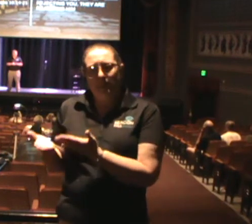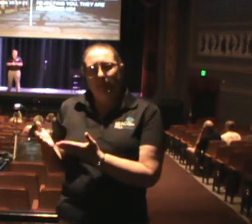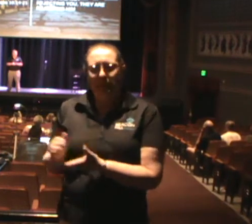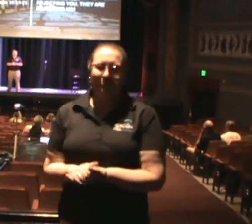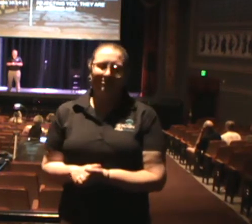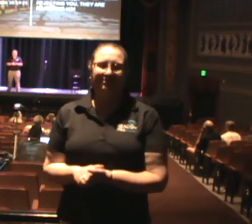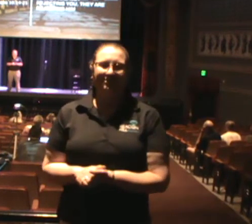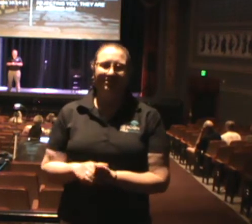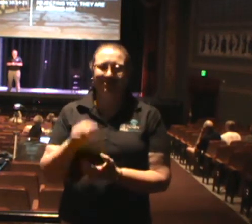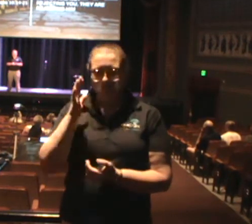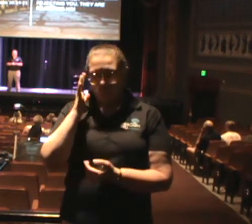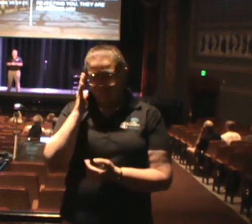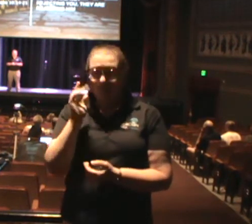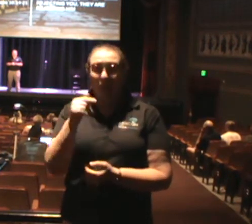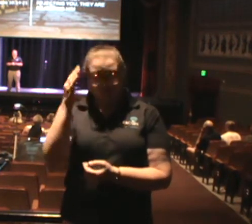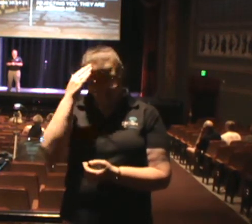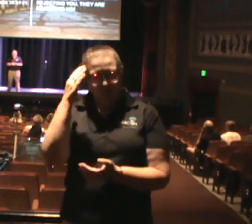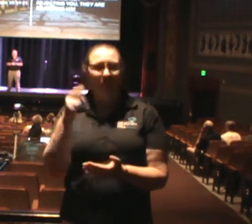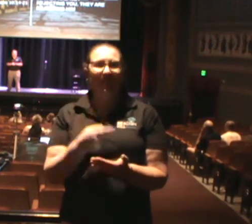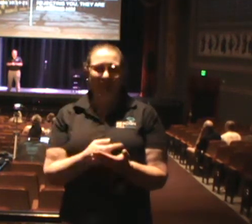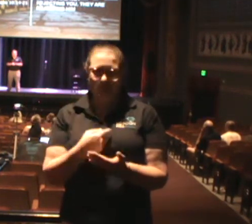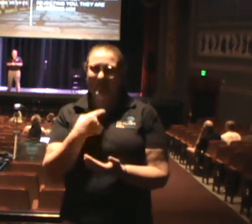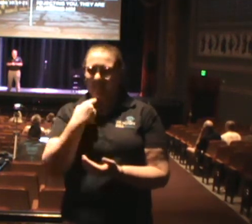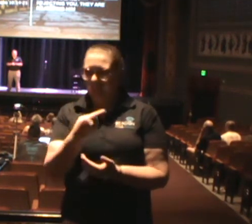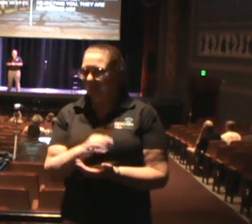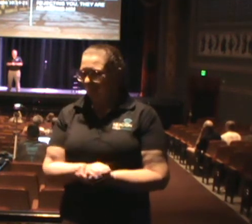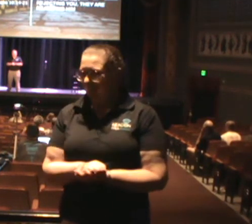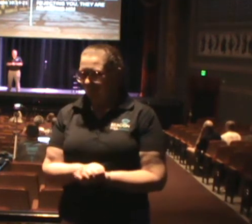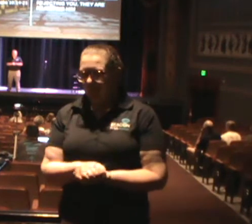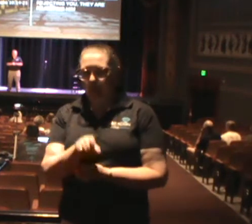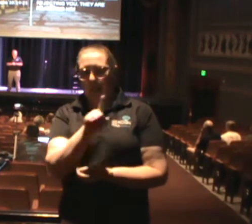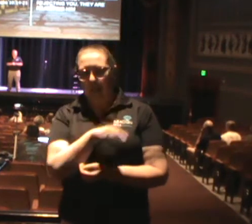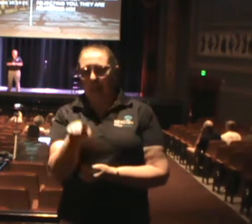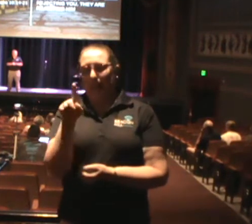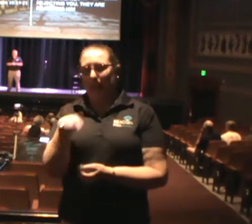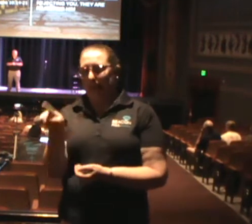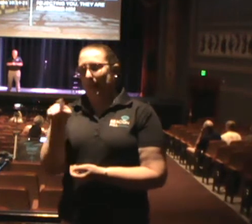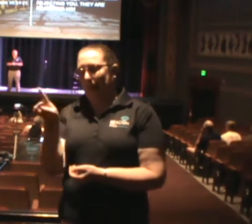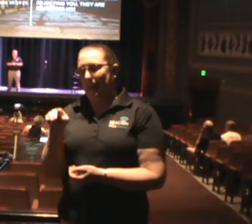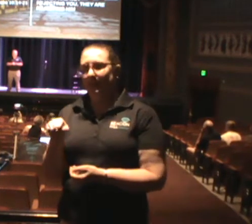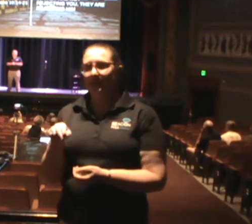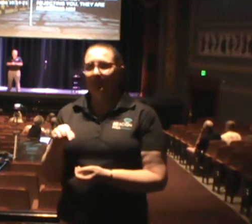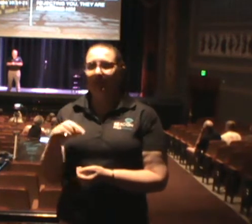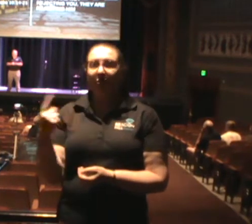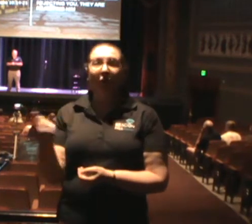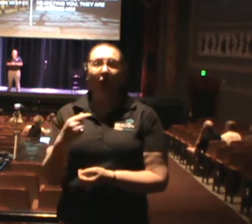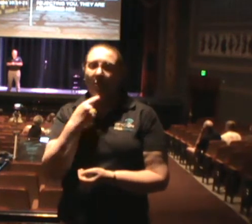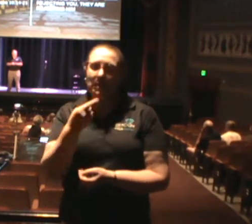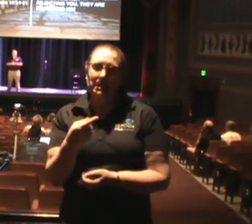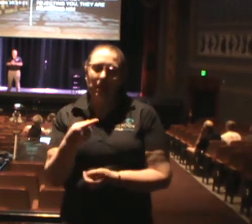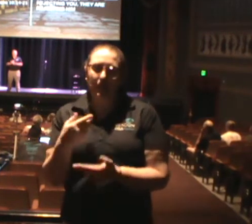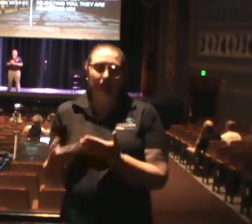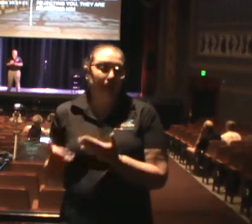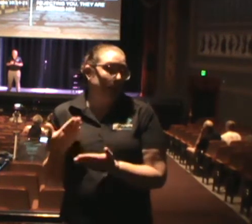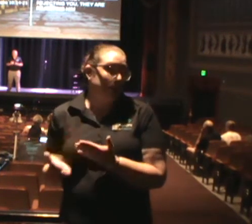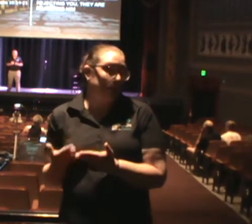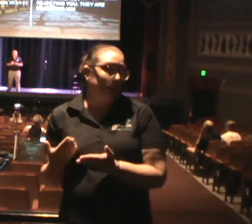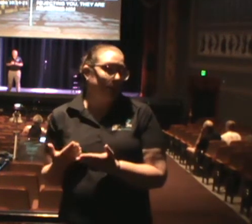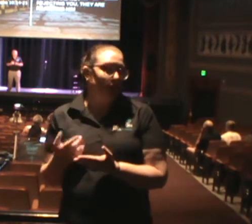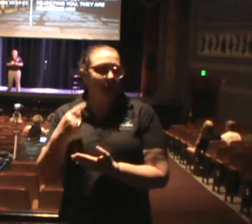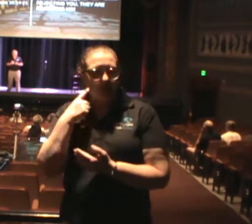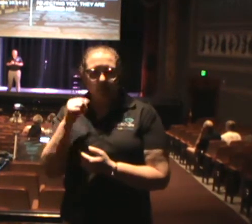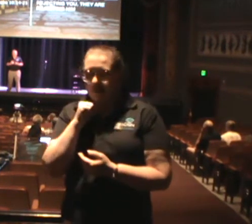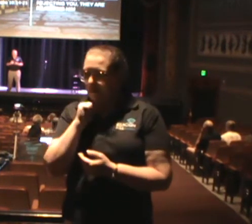Baby. Y'all know what I'm talking about. And so I always put the baby. And so because I didn't like